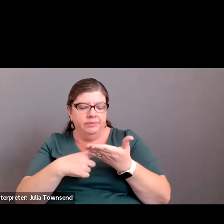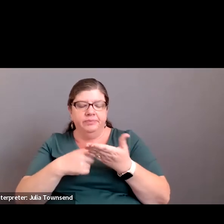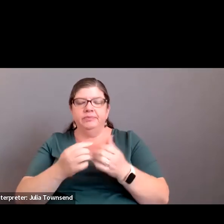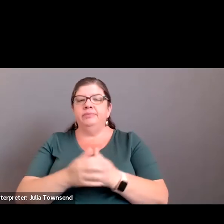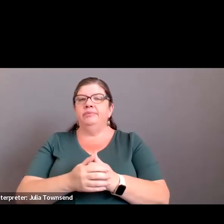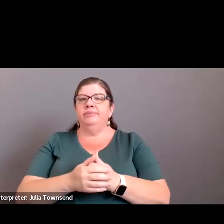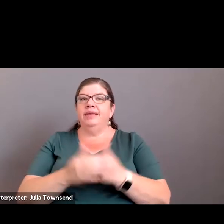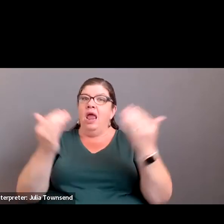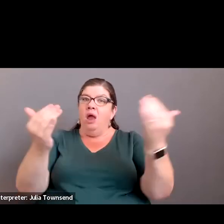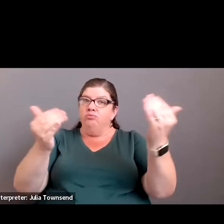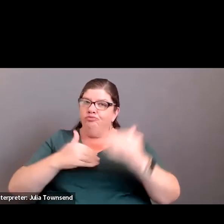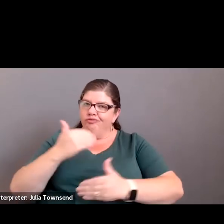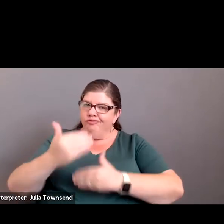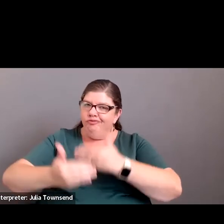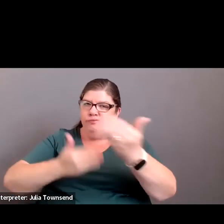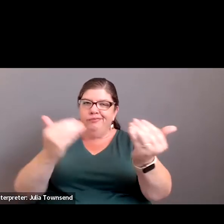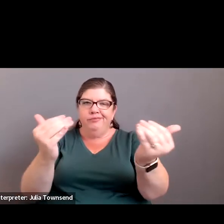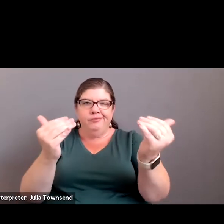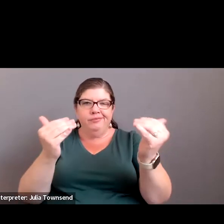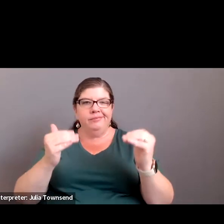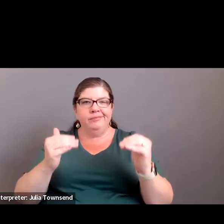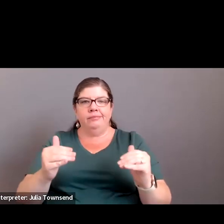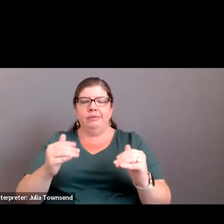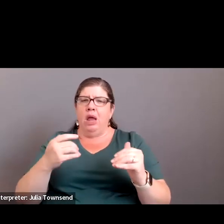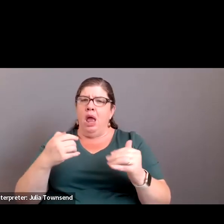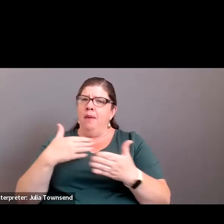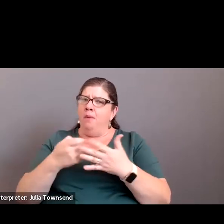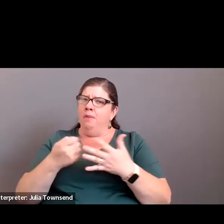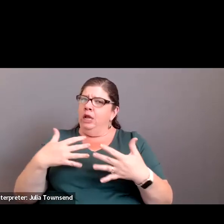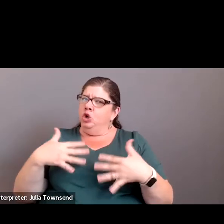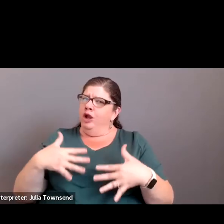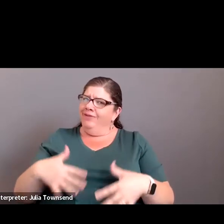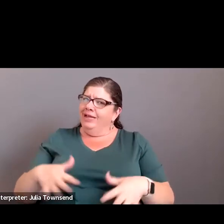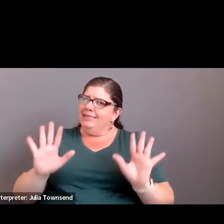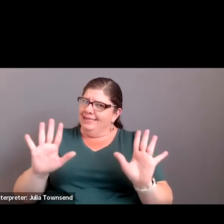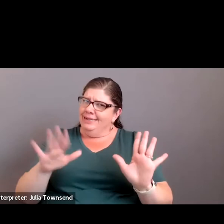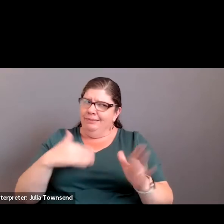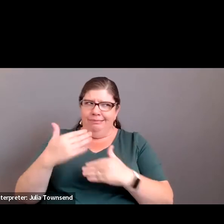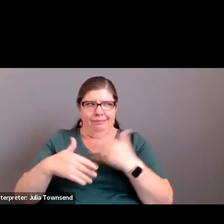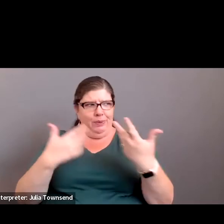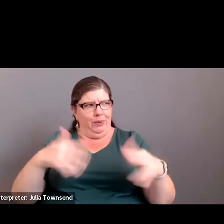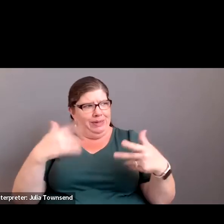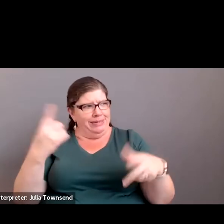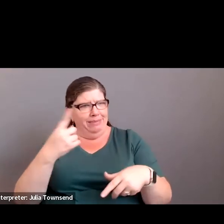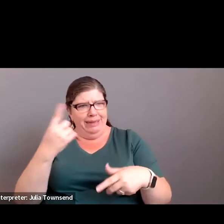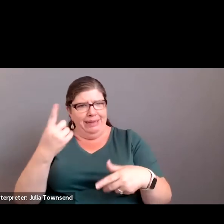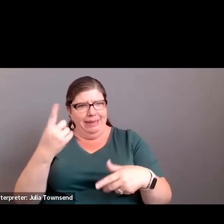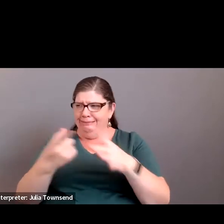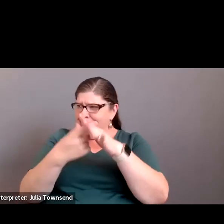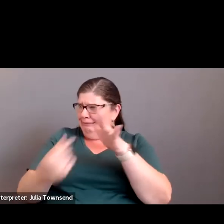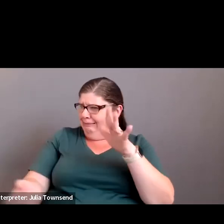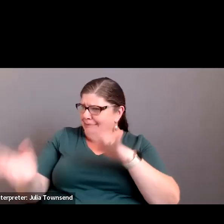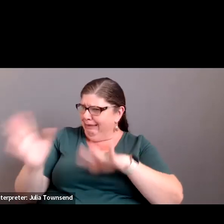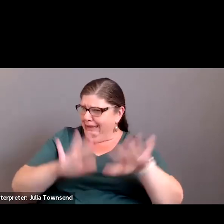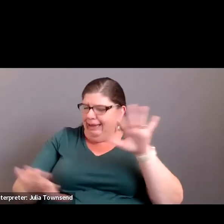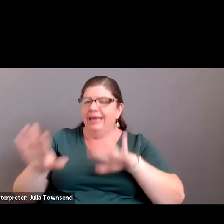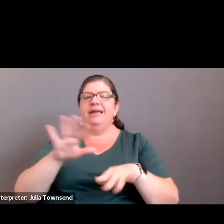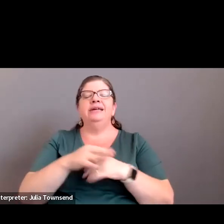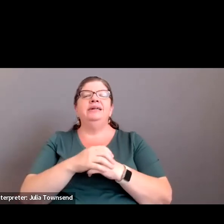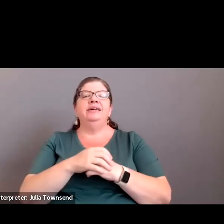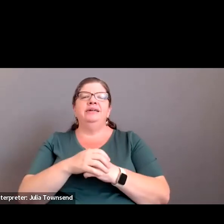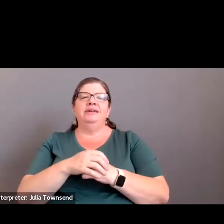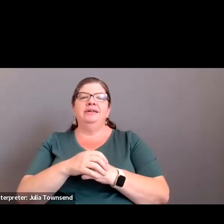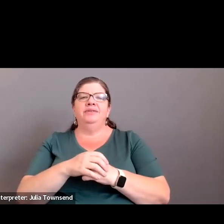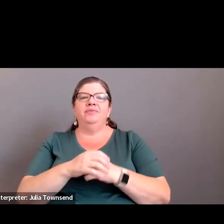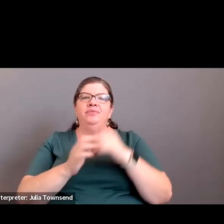we're moving right along here. It's almost a little nervous. But anyway, like something's going to fall somewhere. But anyway, so next